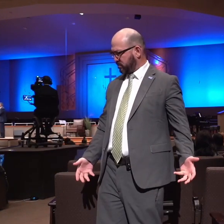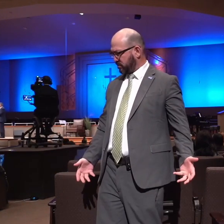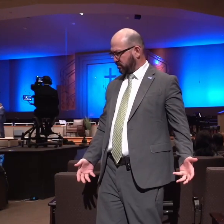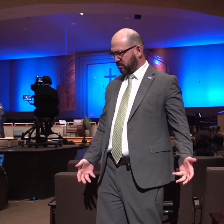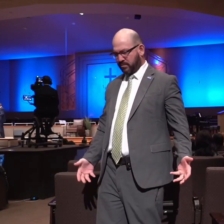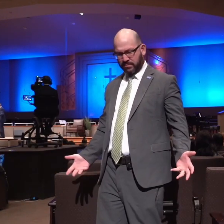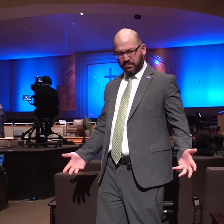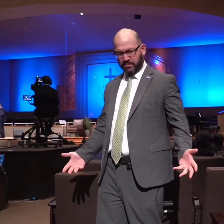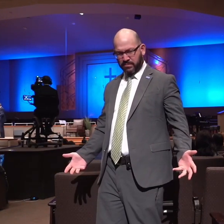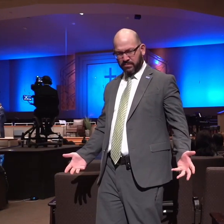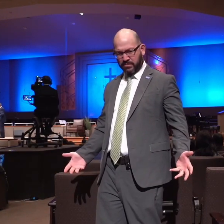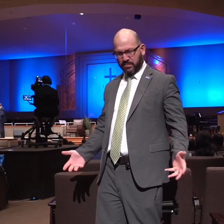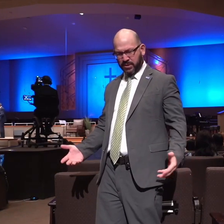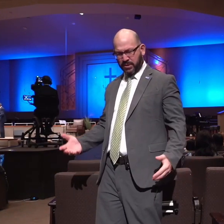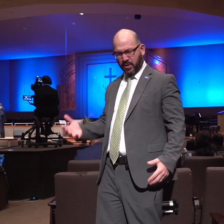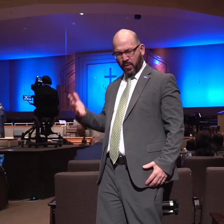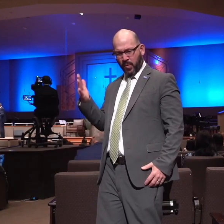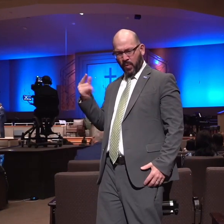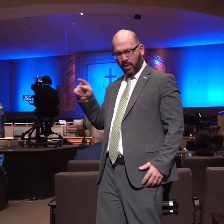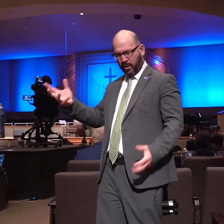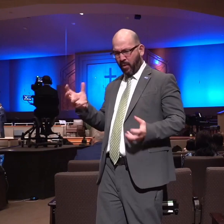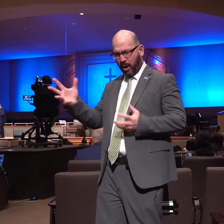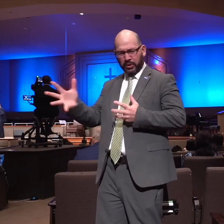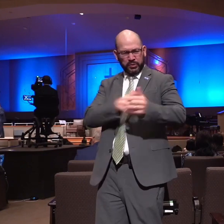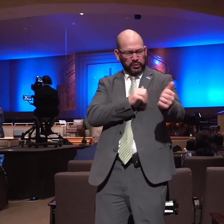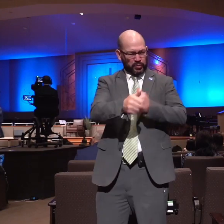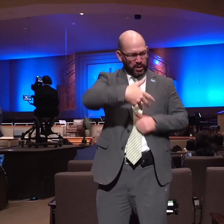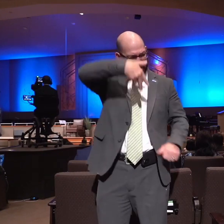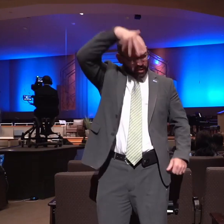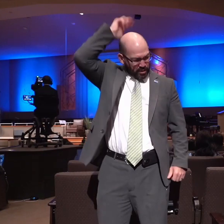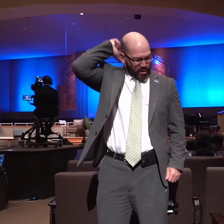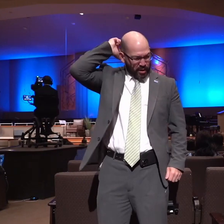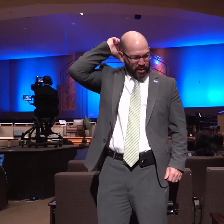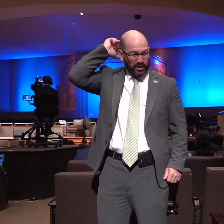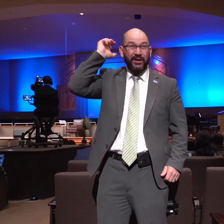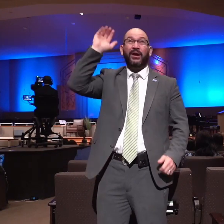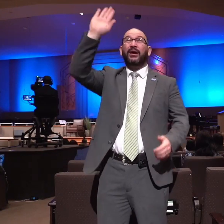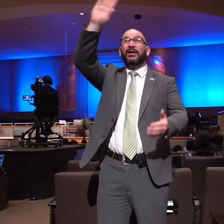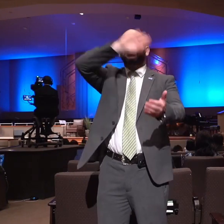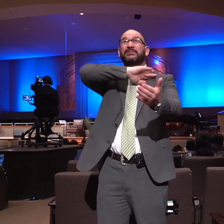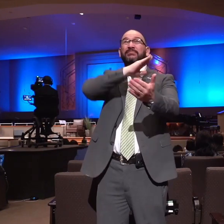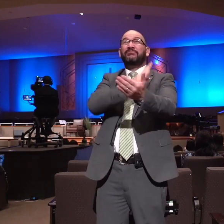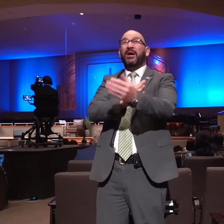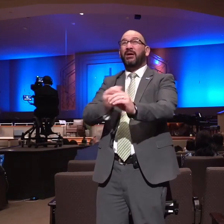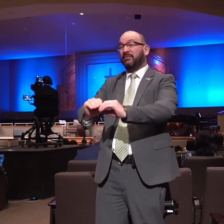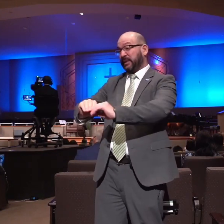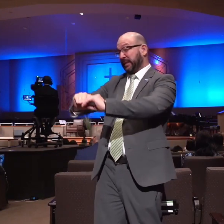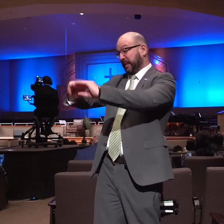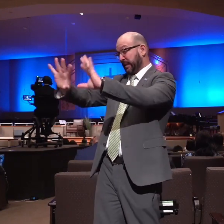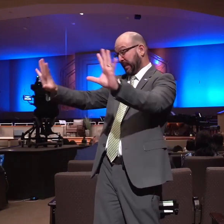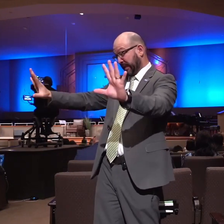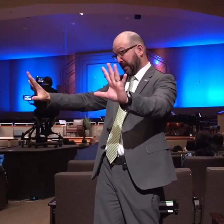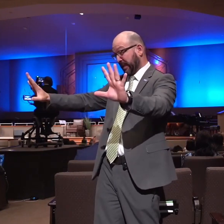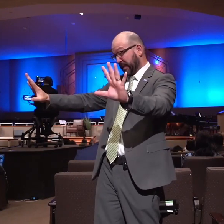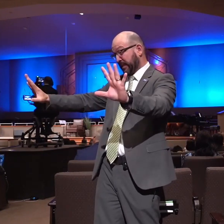lion in half but you see this was the power of God being demonstrated through his life